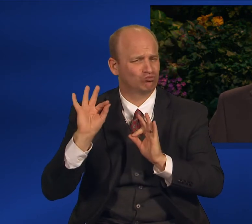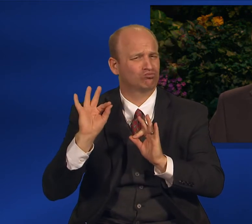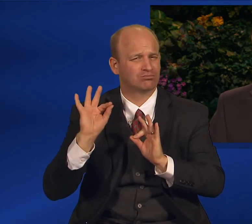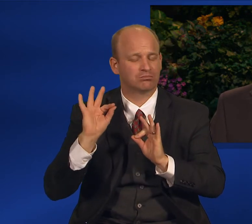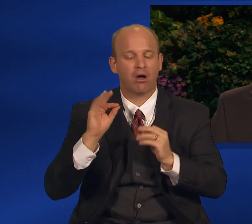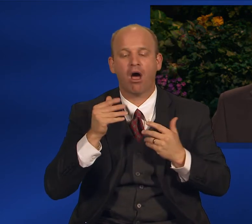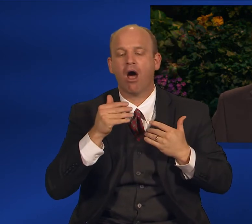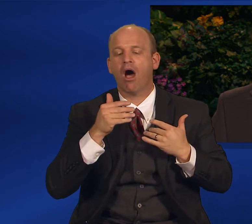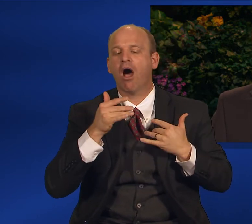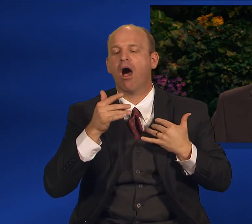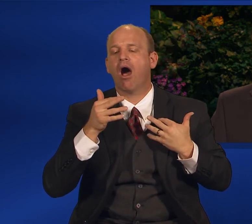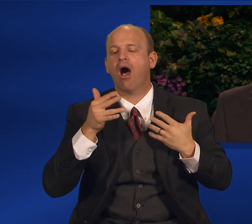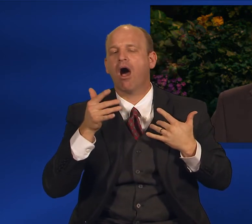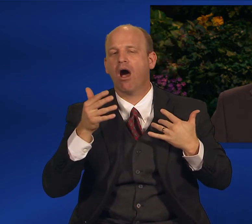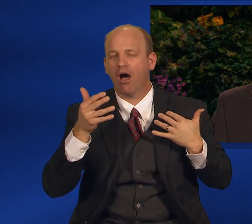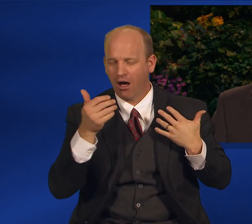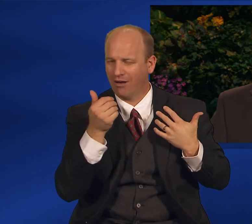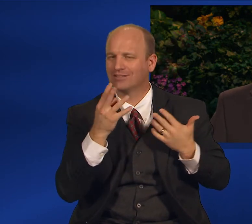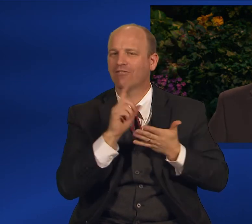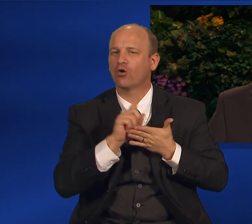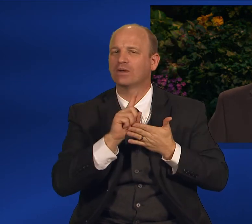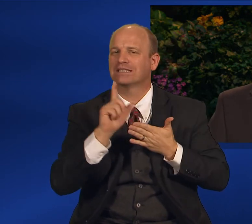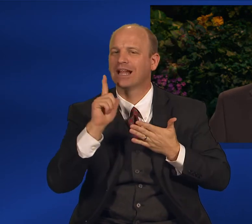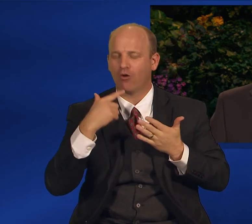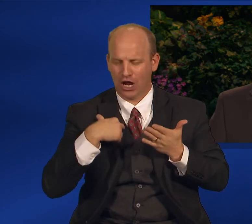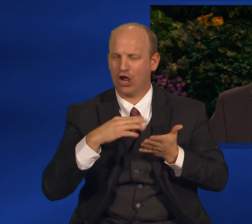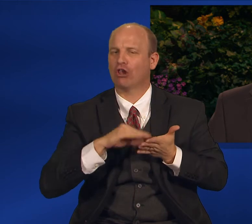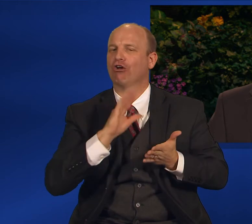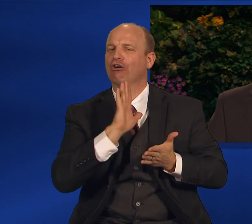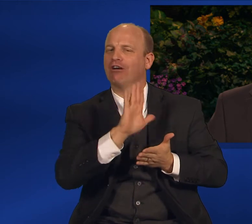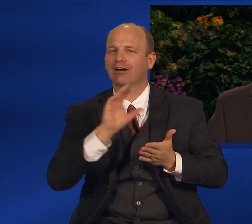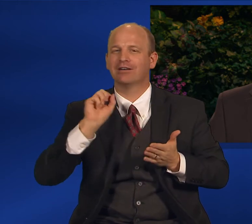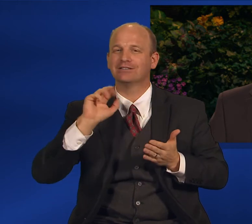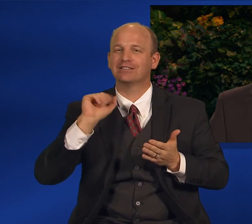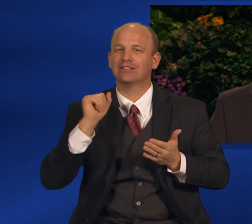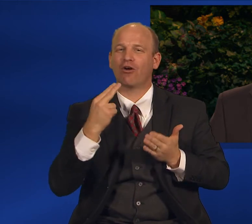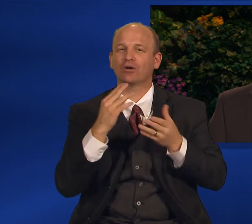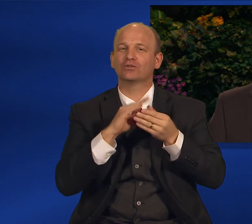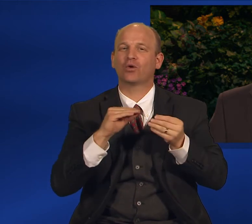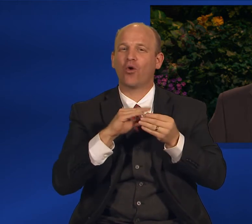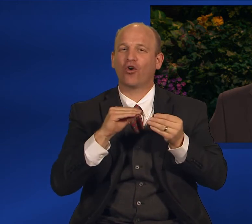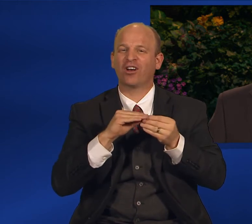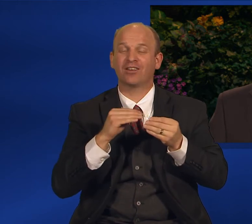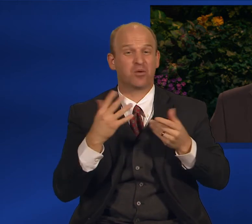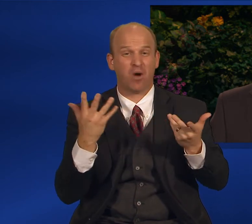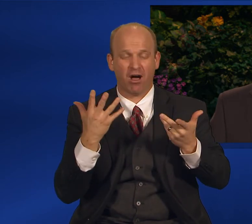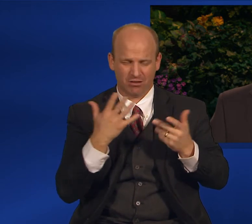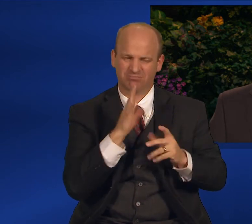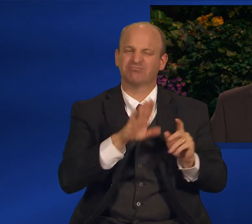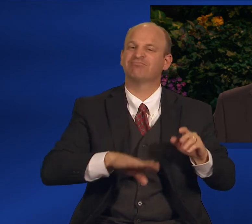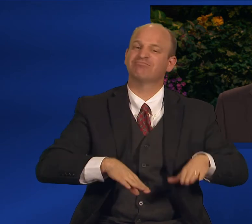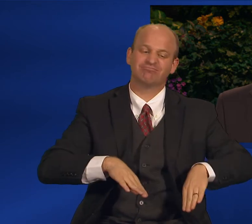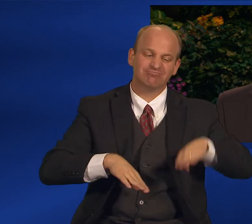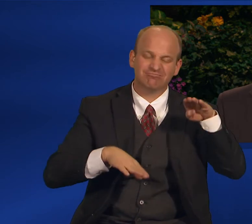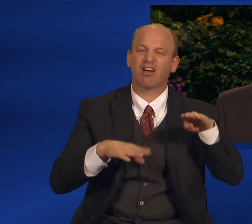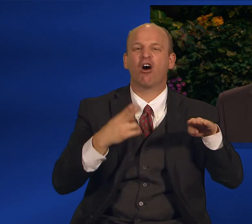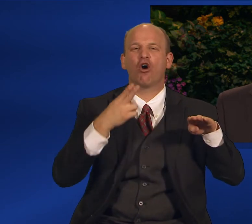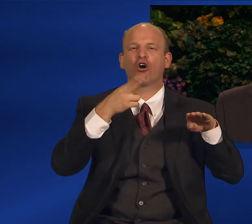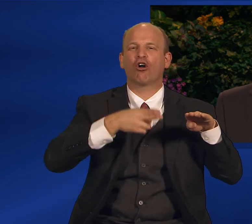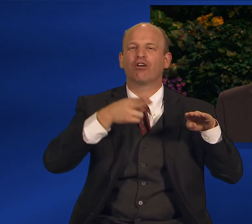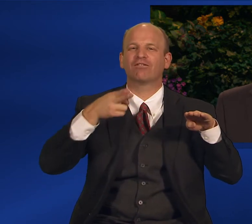Sarah's story. Because she was hard of hearing, she didn't do well in school and eventually dropped out.